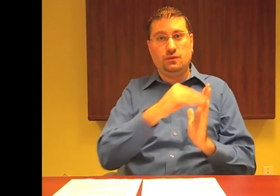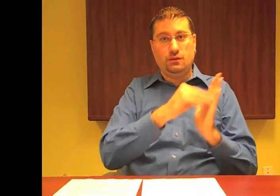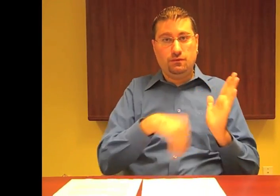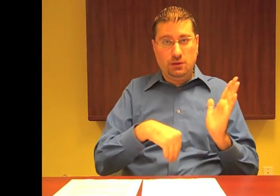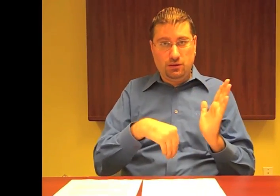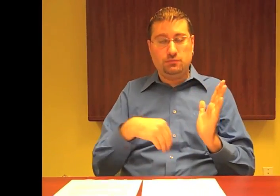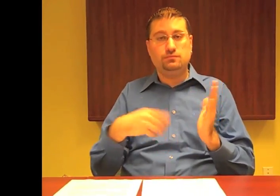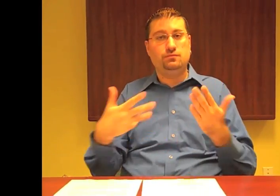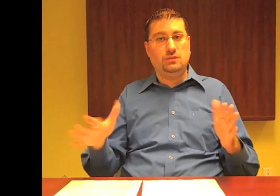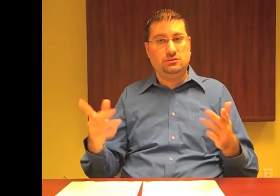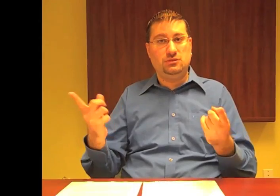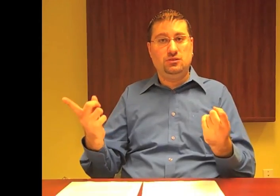to the CRTC.